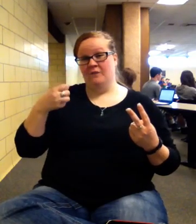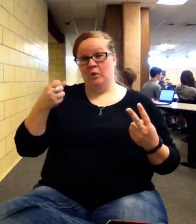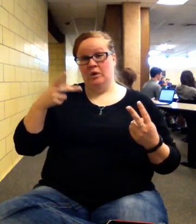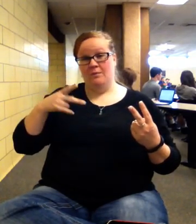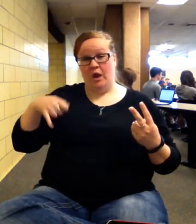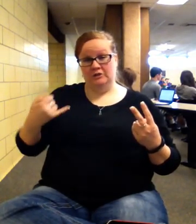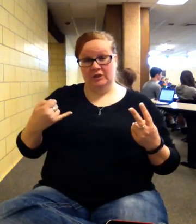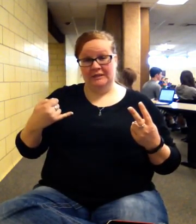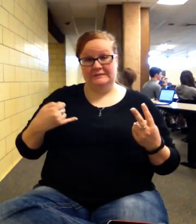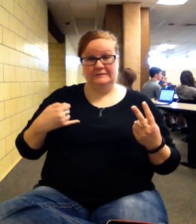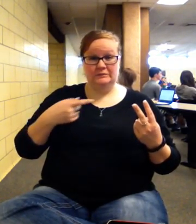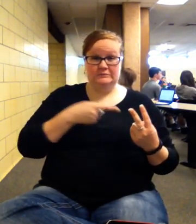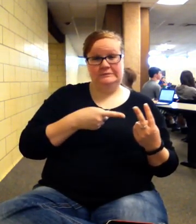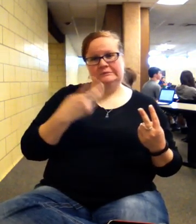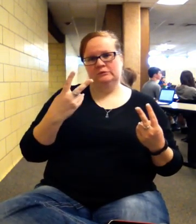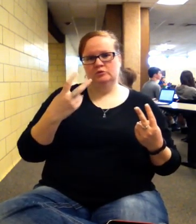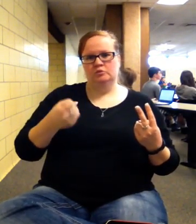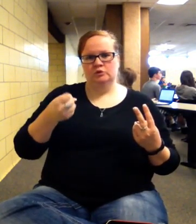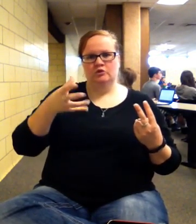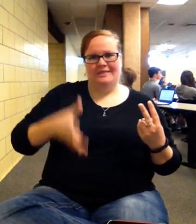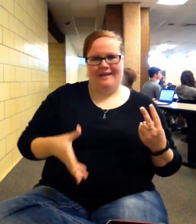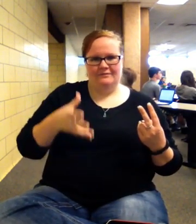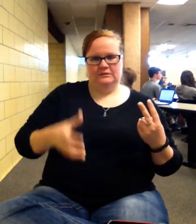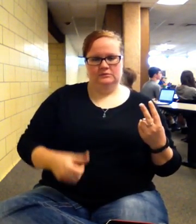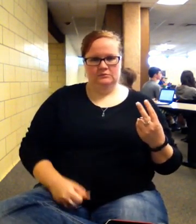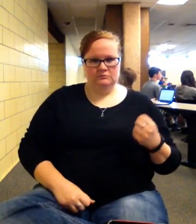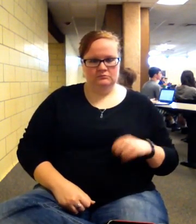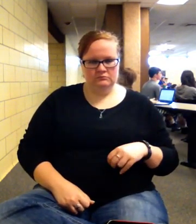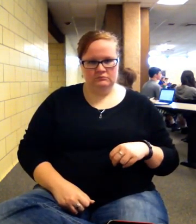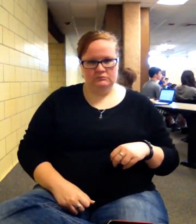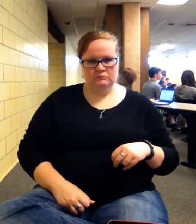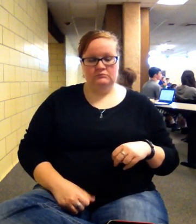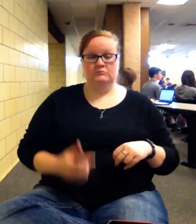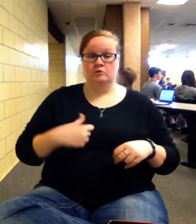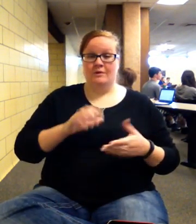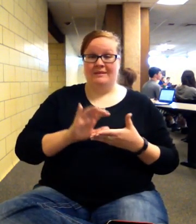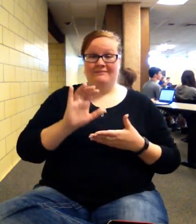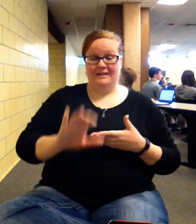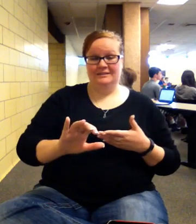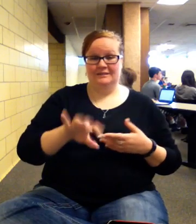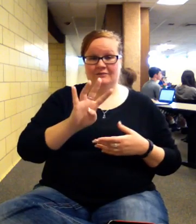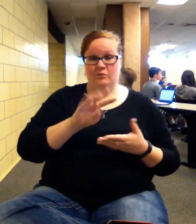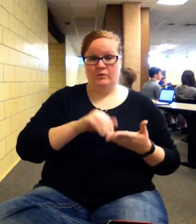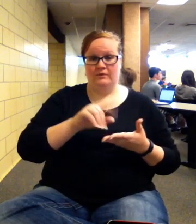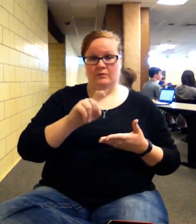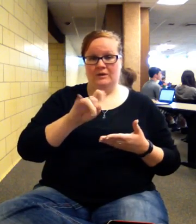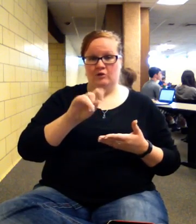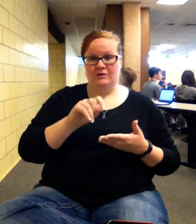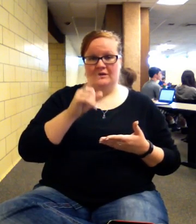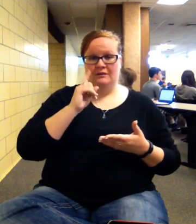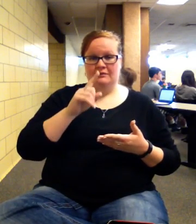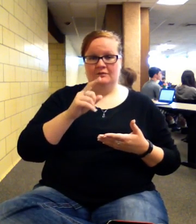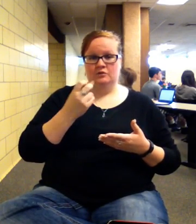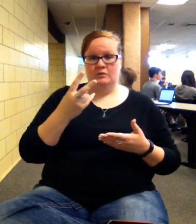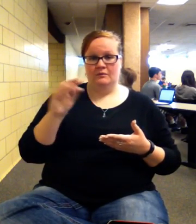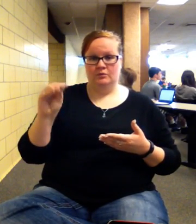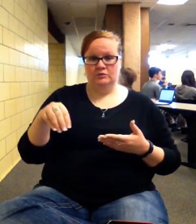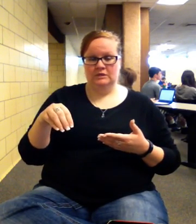period 2, so there's two years left. I'm investing the $4,180 at 12%, payment zero.